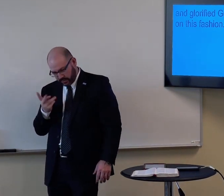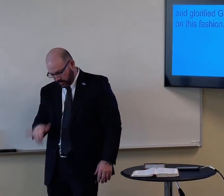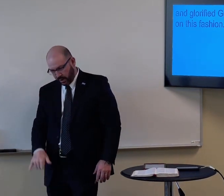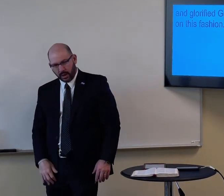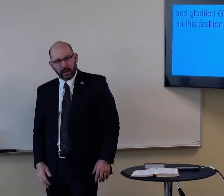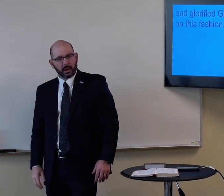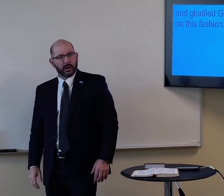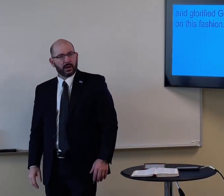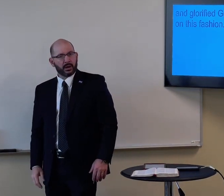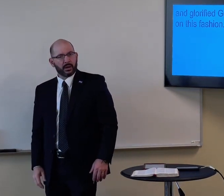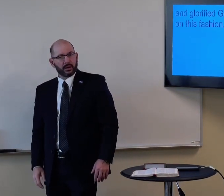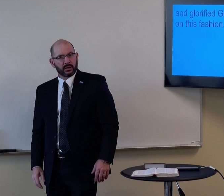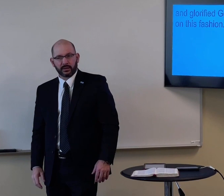Never seen that before.